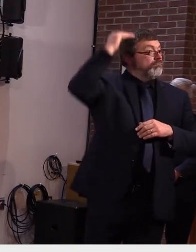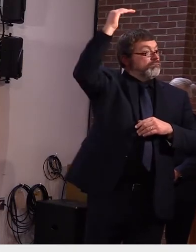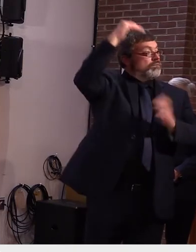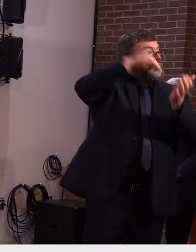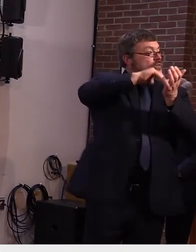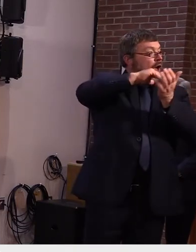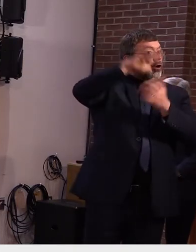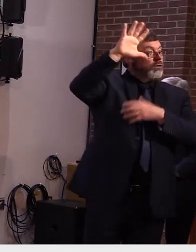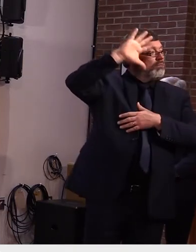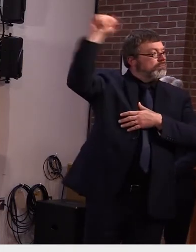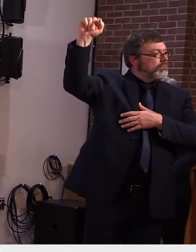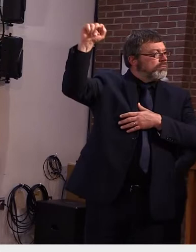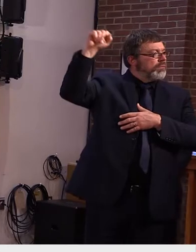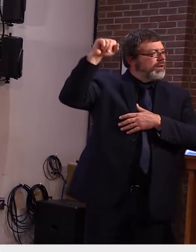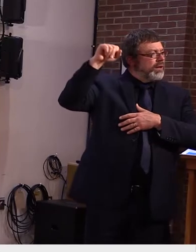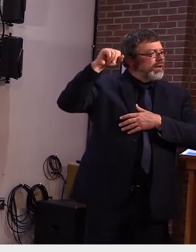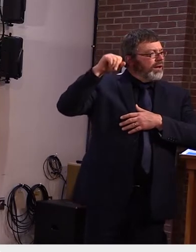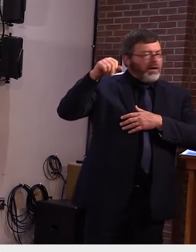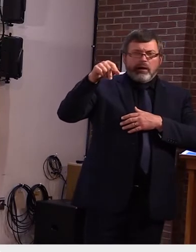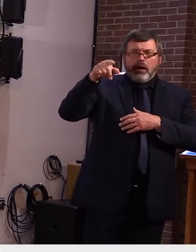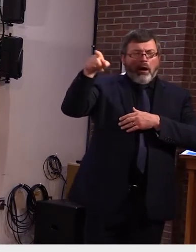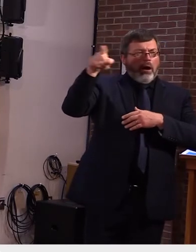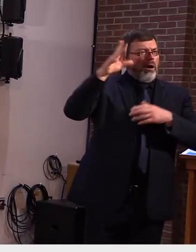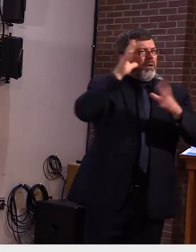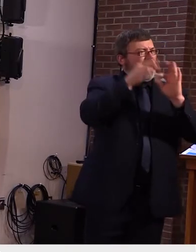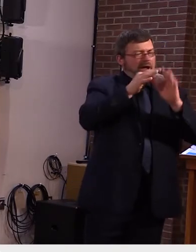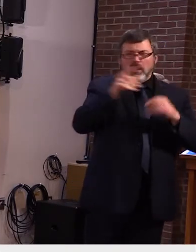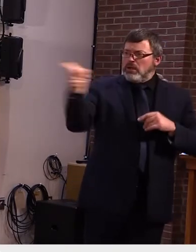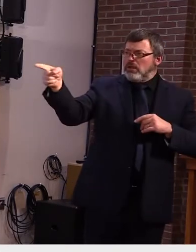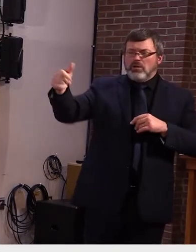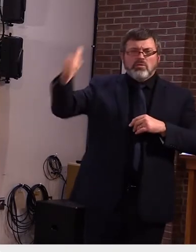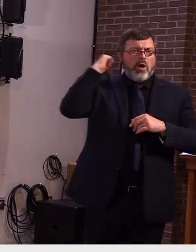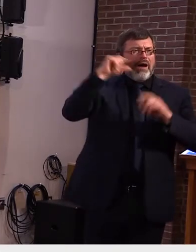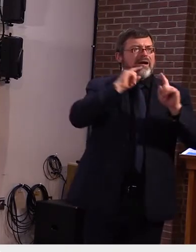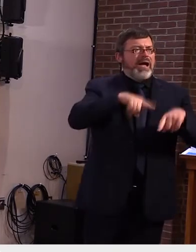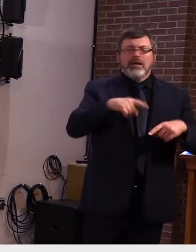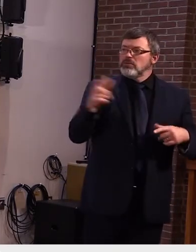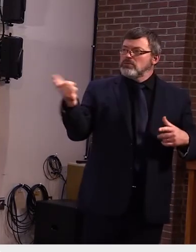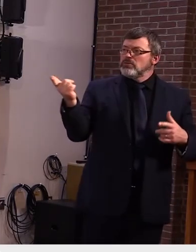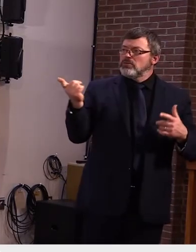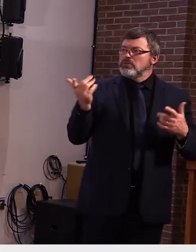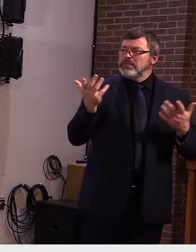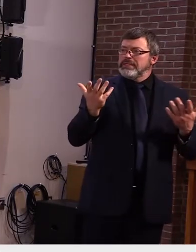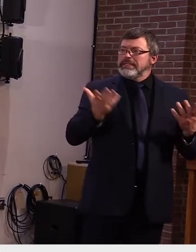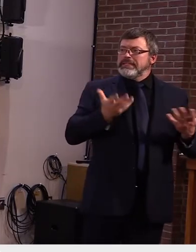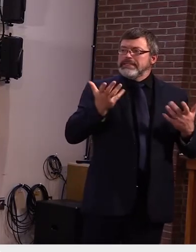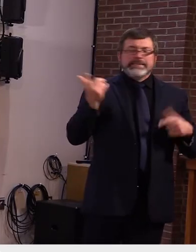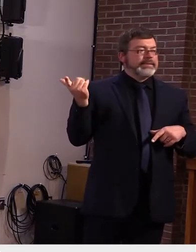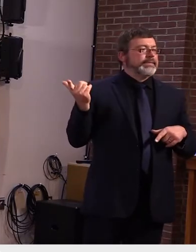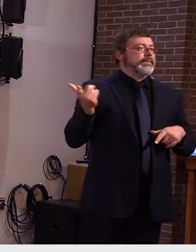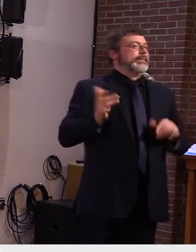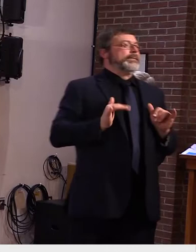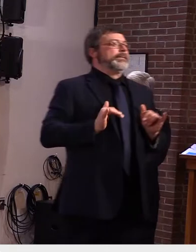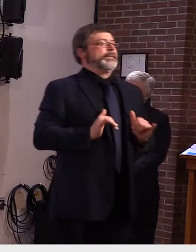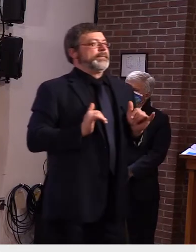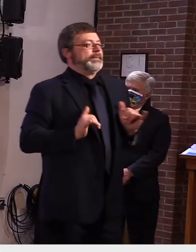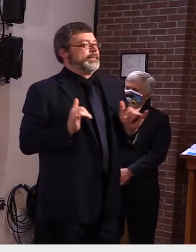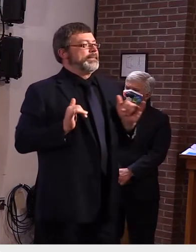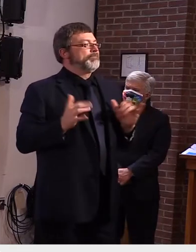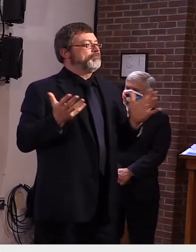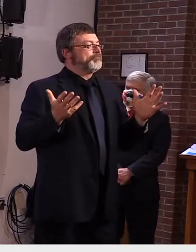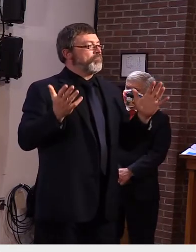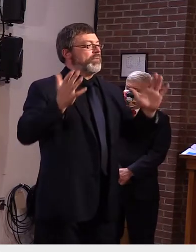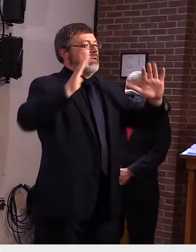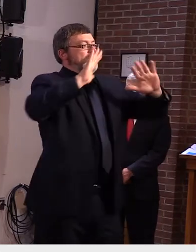with what information work you guys are giving out yeah to to be clear to